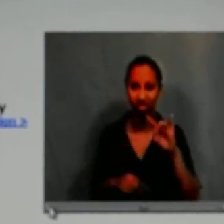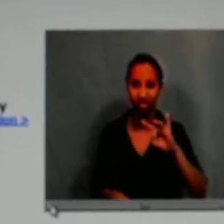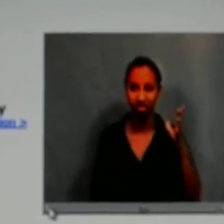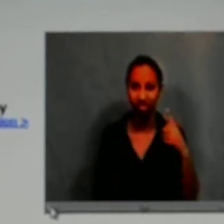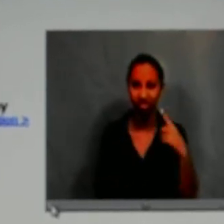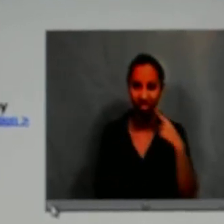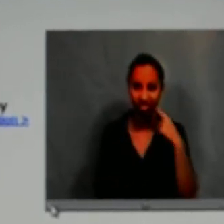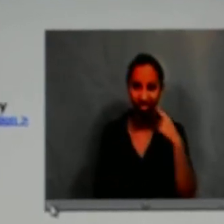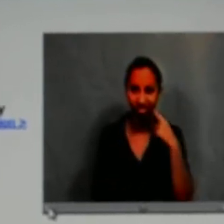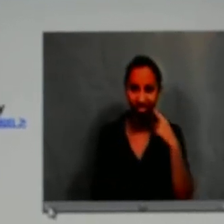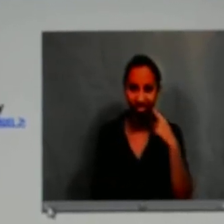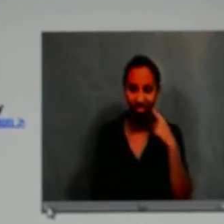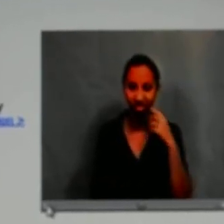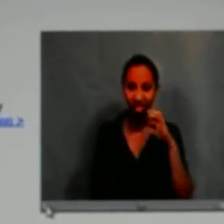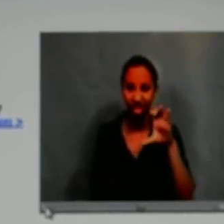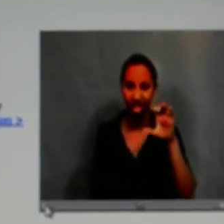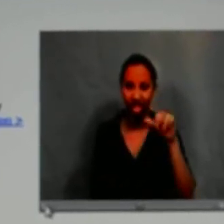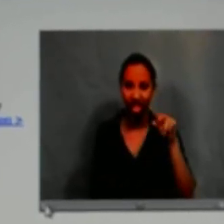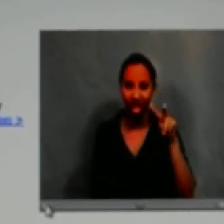not so much.